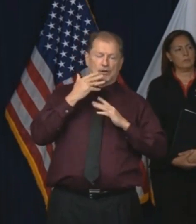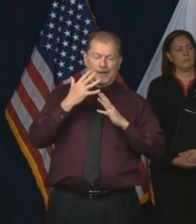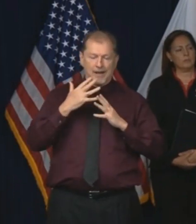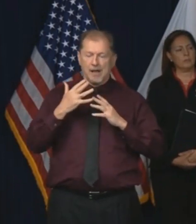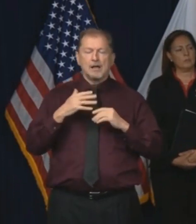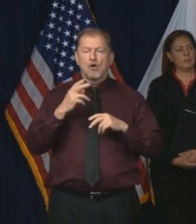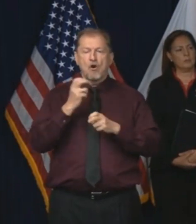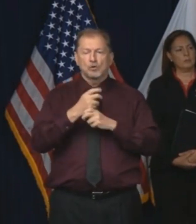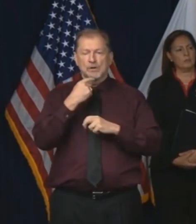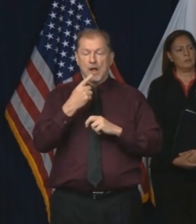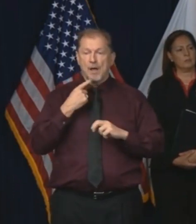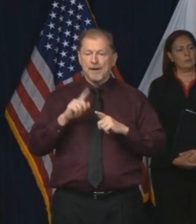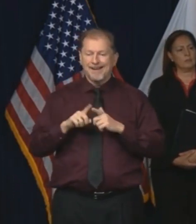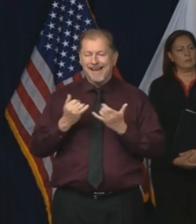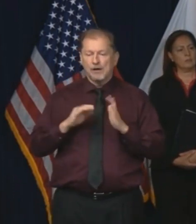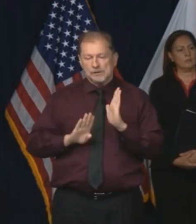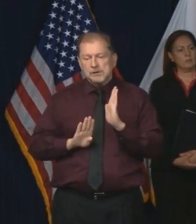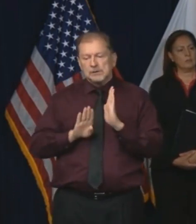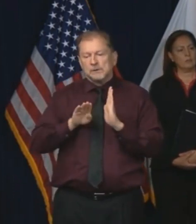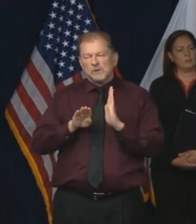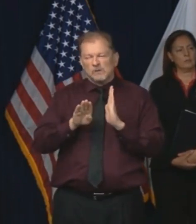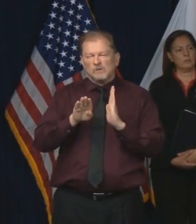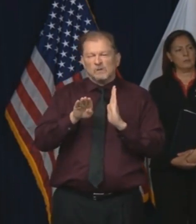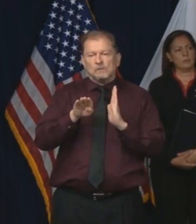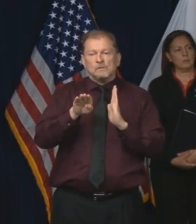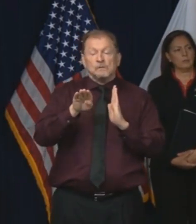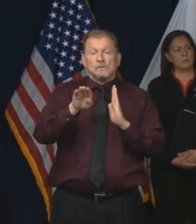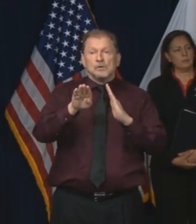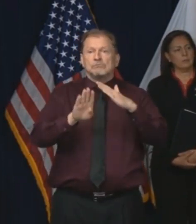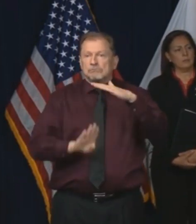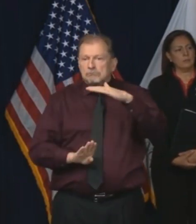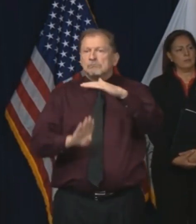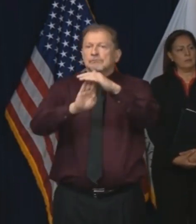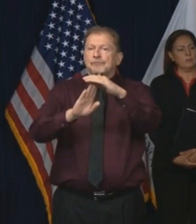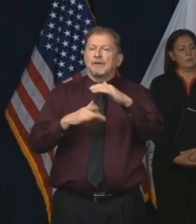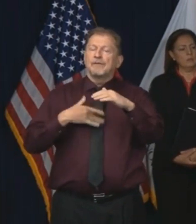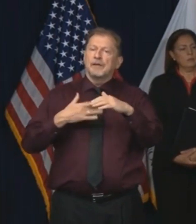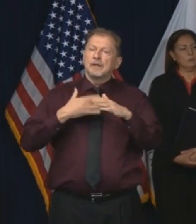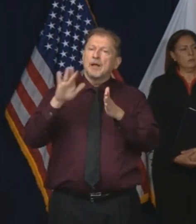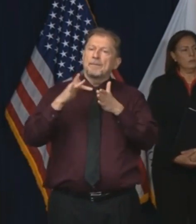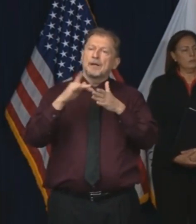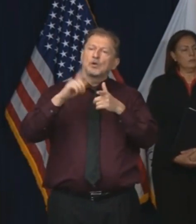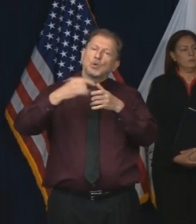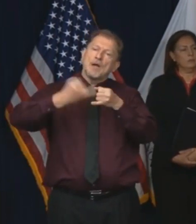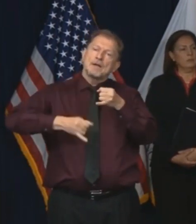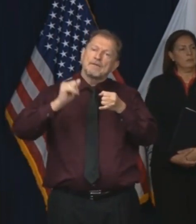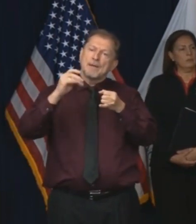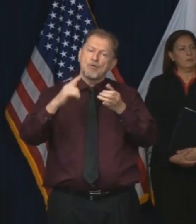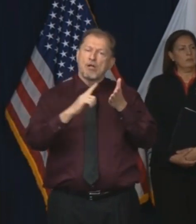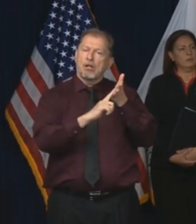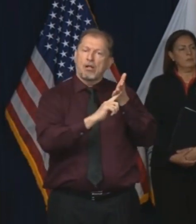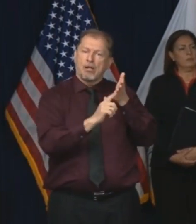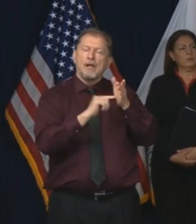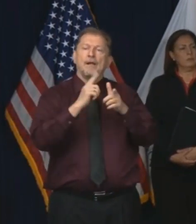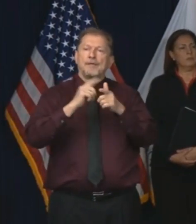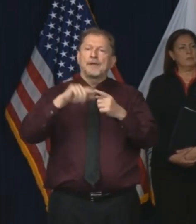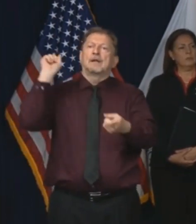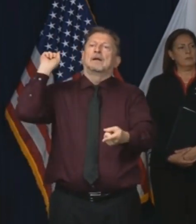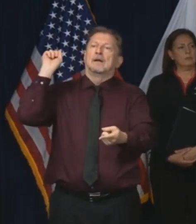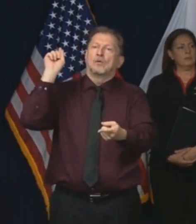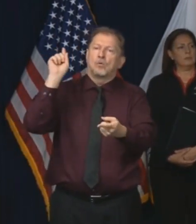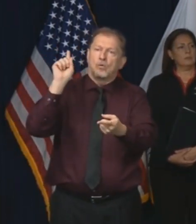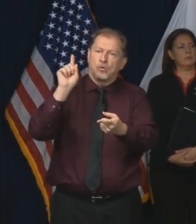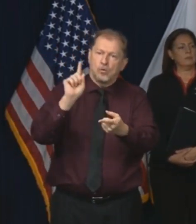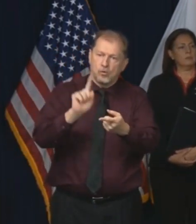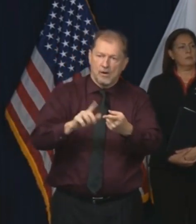tell, you know, you know, what's actually happening unless you look at it over a time series. And unfortunately, over